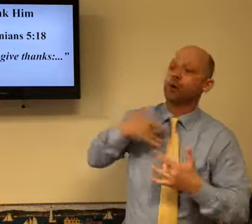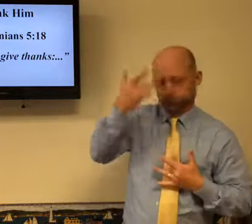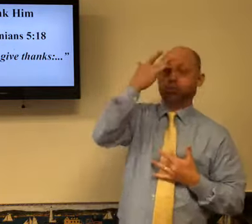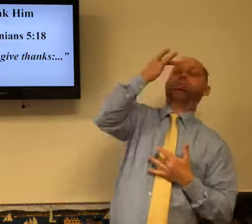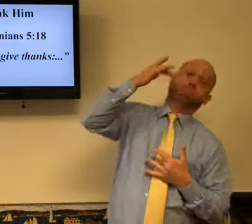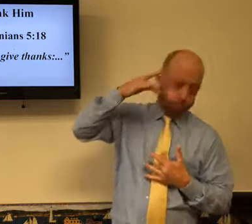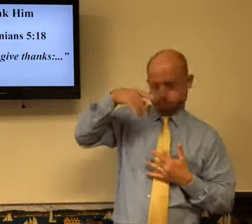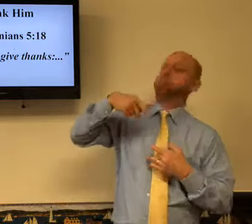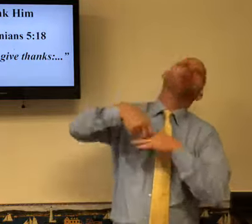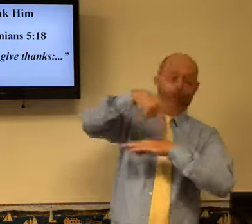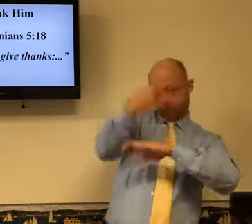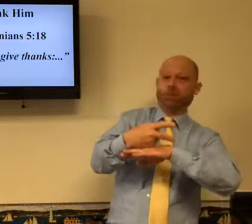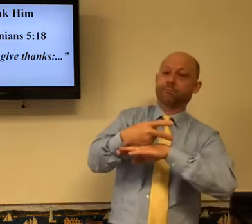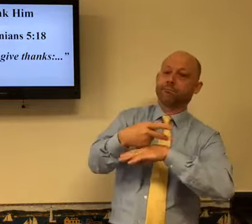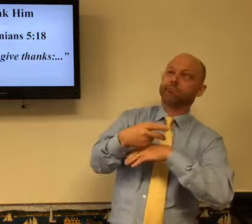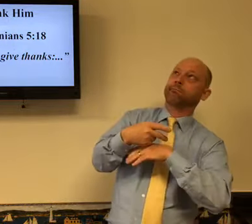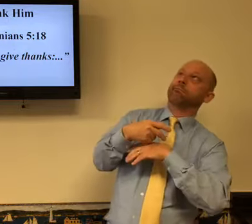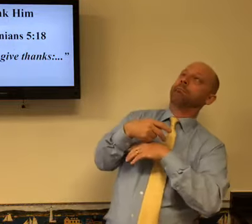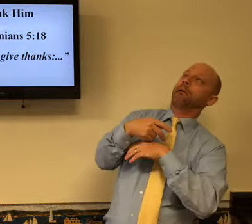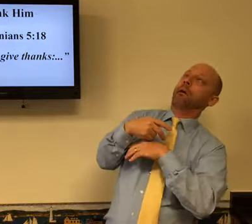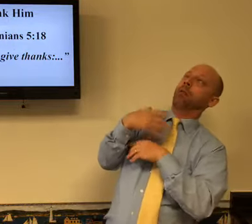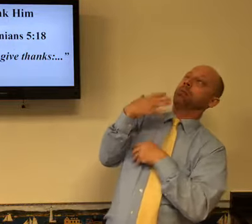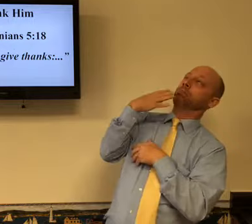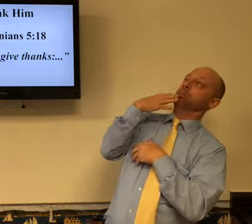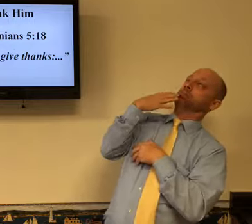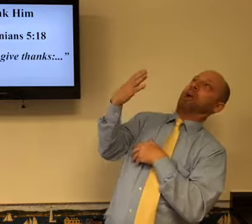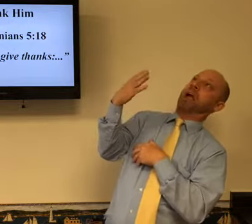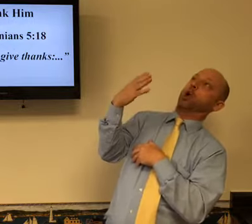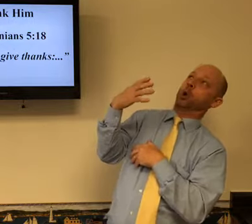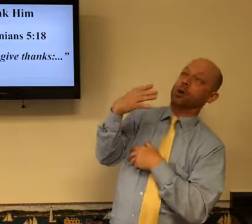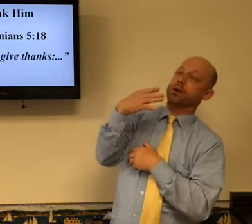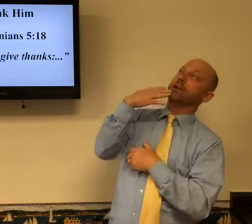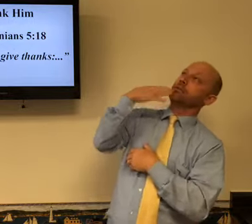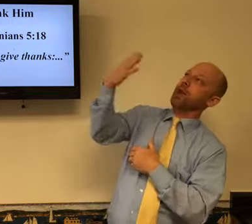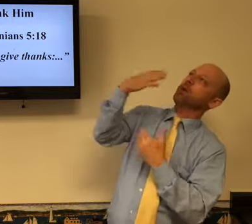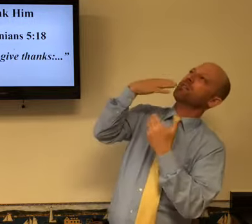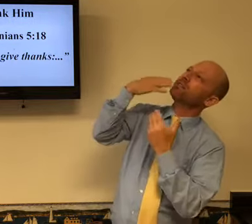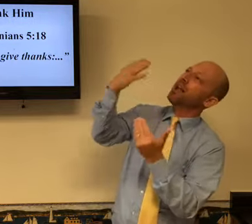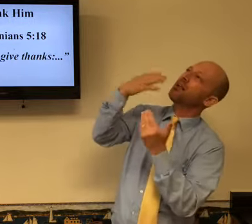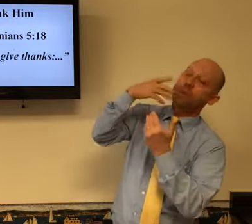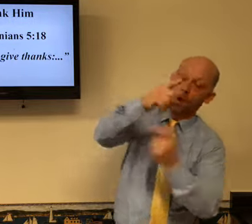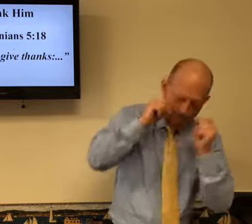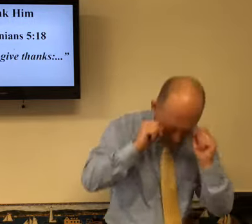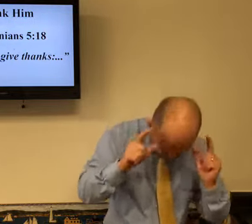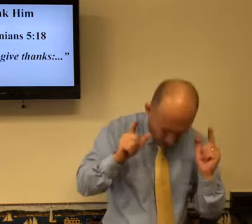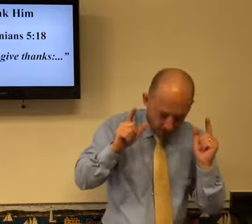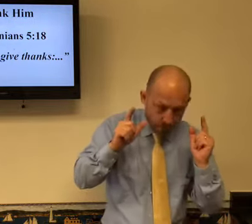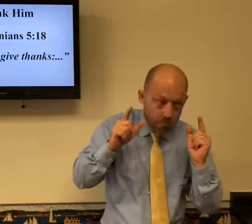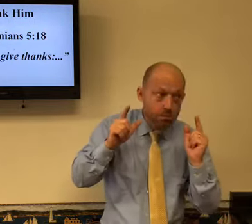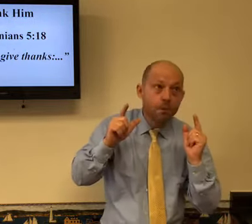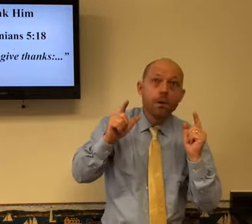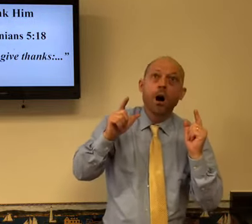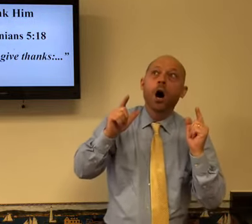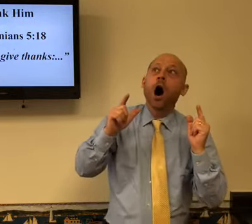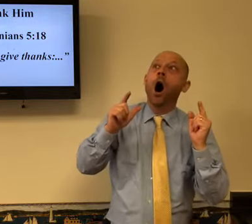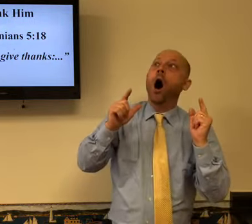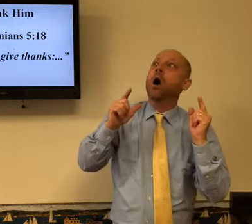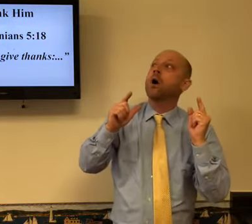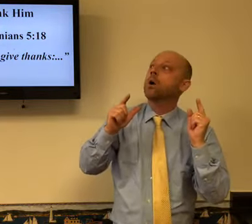Thank you, God. Oh, I'm sick. My health has gone bad. Thank you, God. Thank you. I wake up